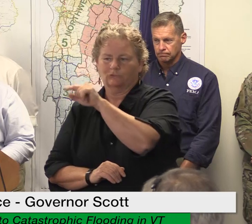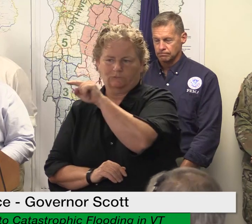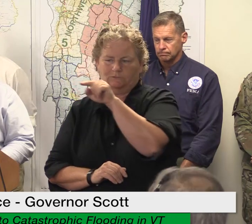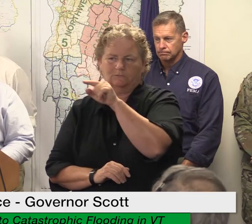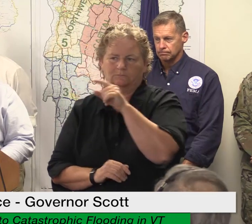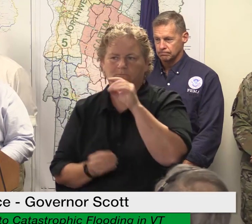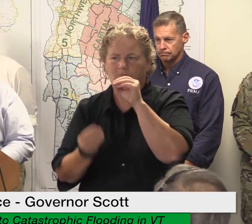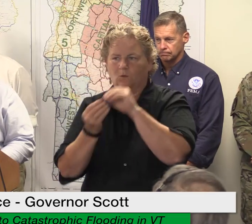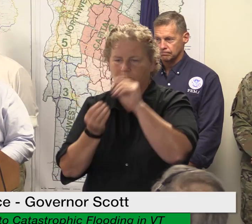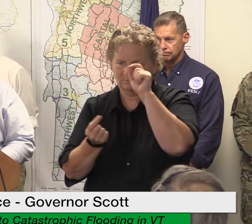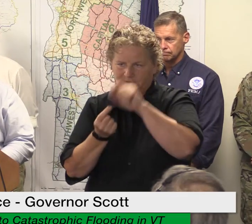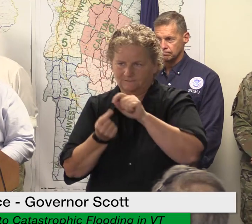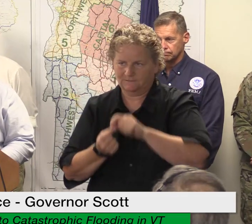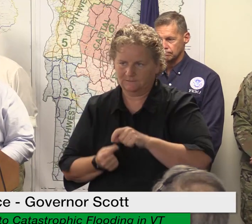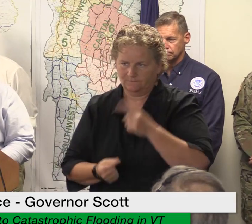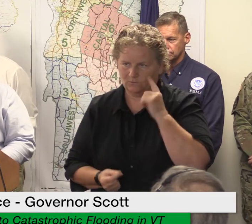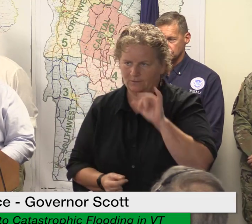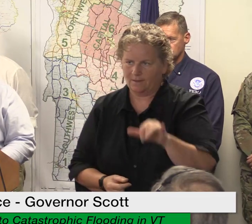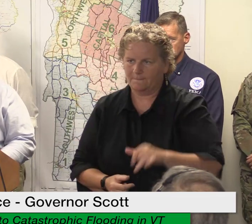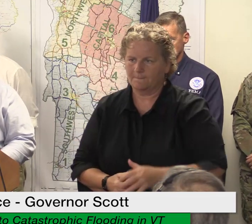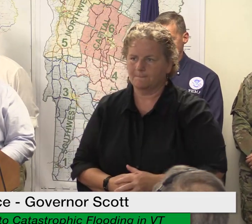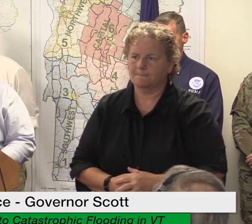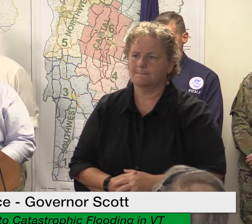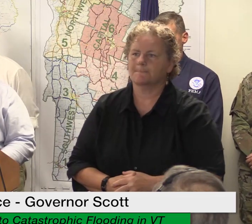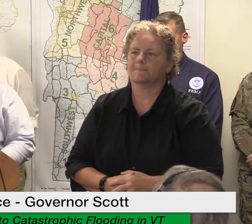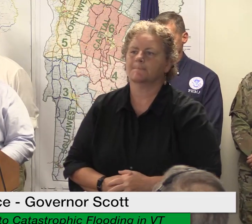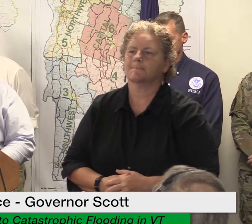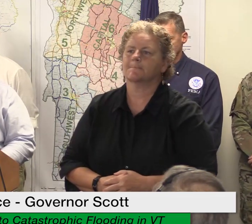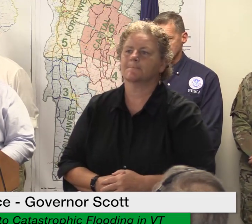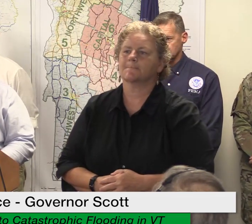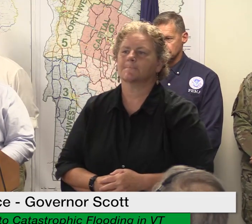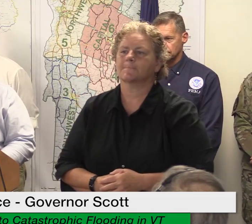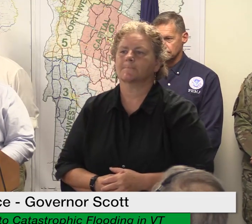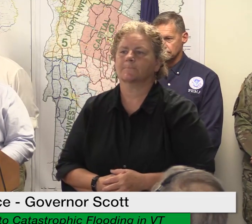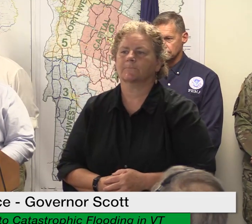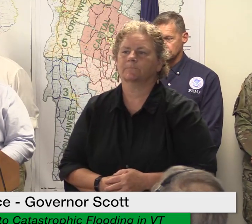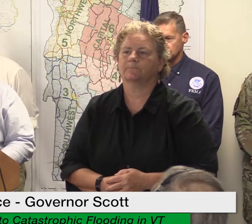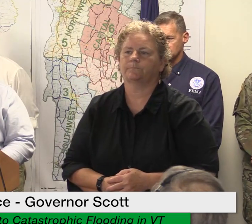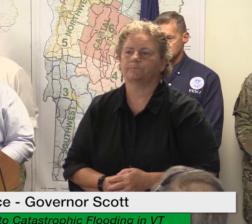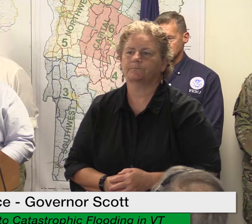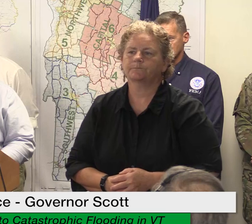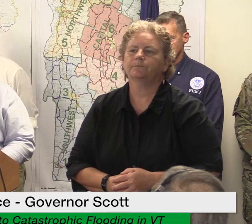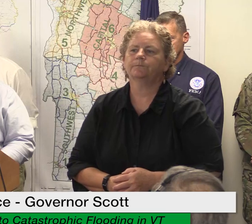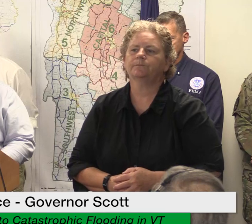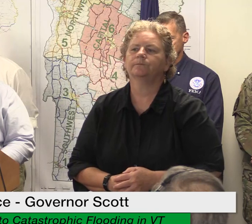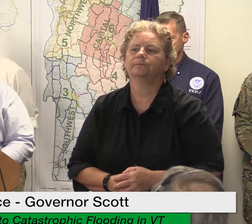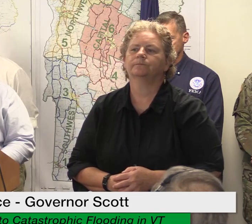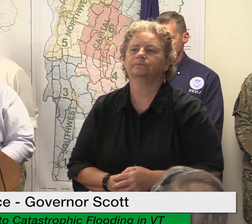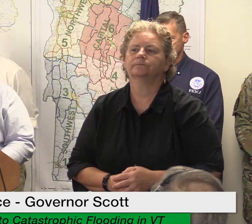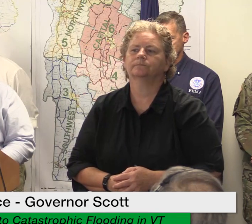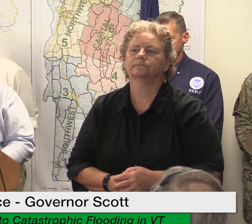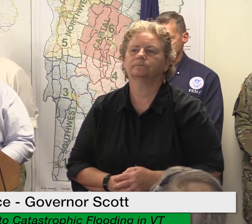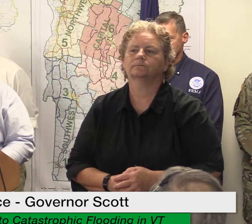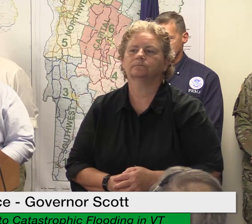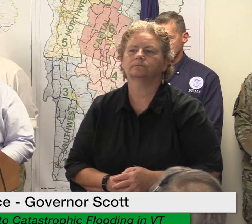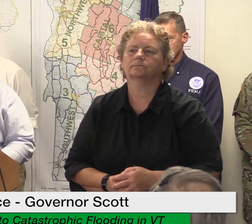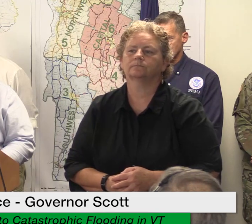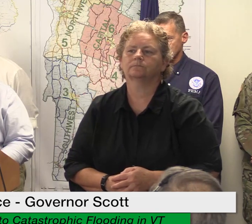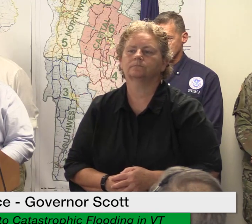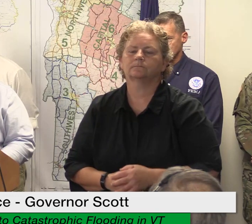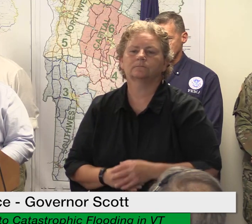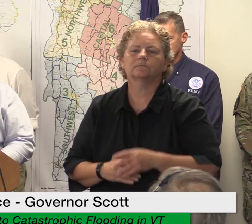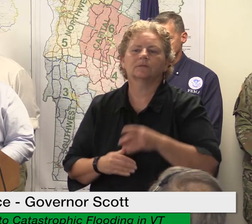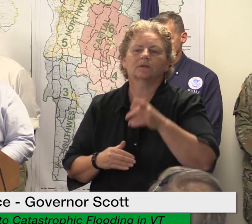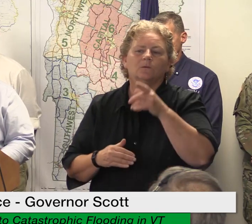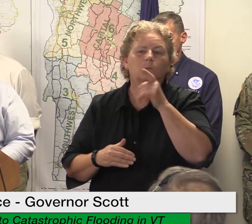those impacted by the severe flooding around the state taxpayers who are not impacted by the flooding are expected to file and pay taxes by their